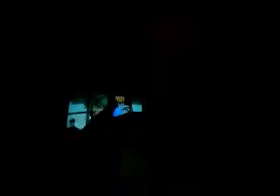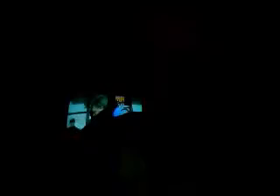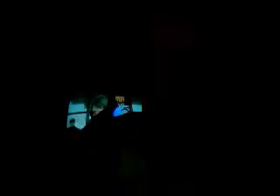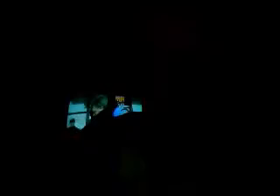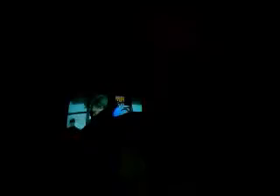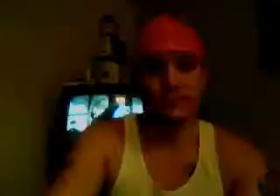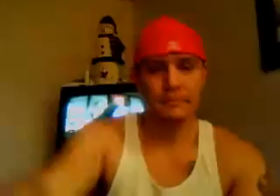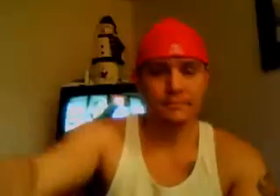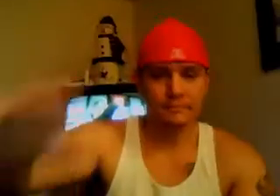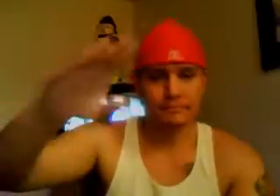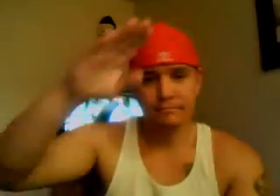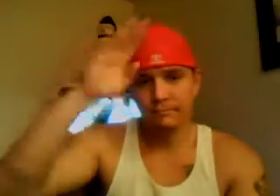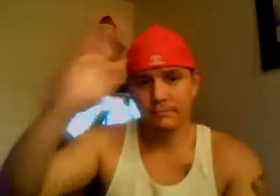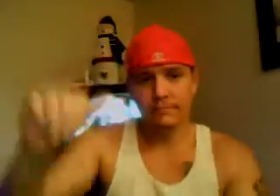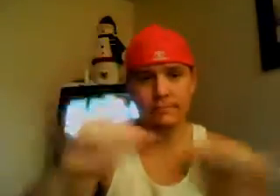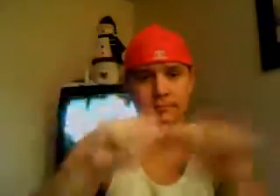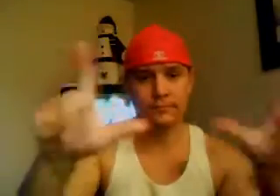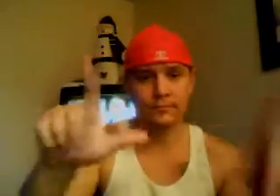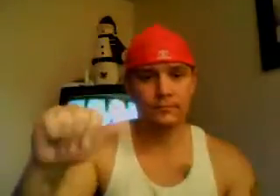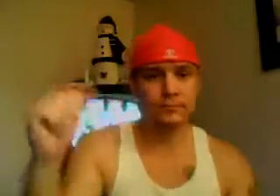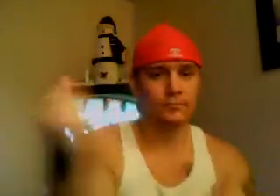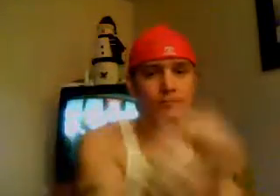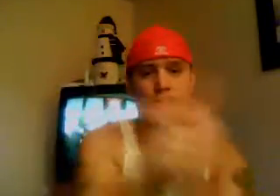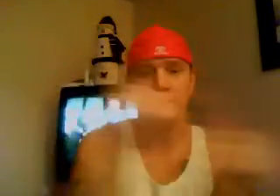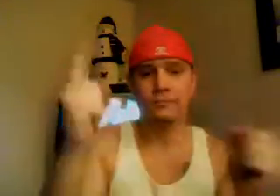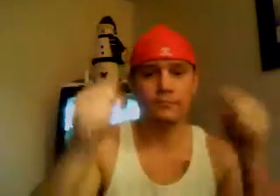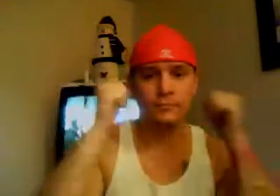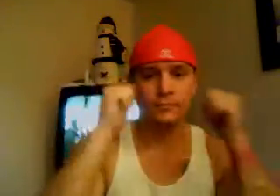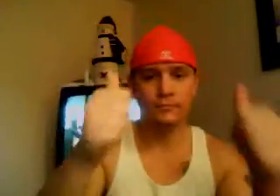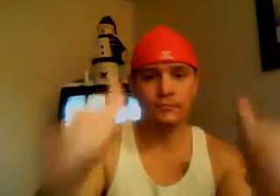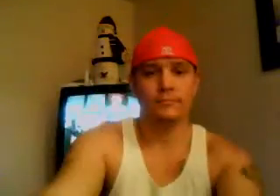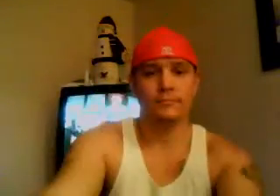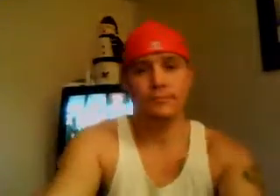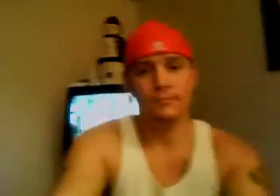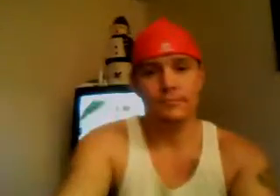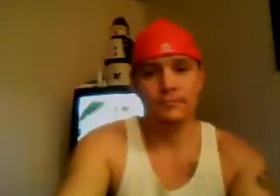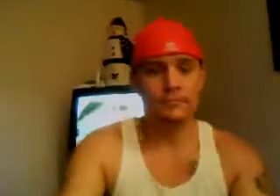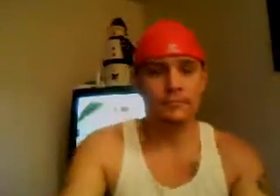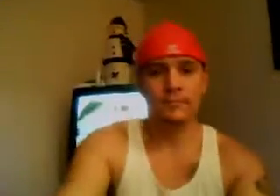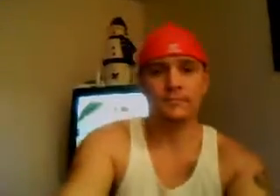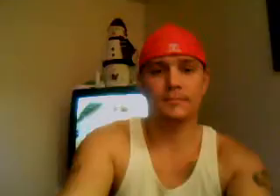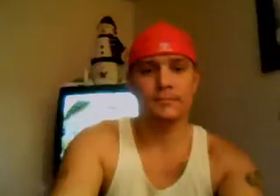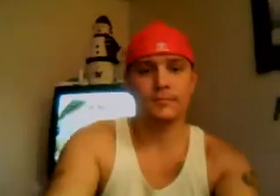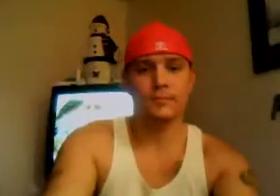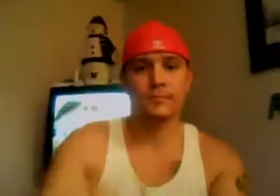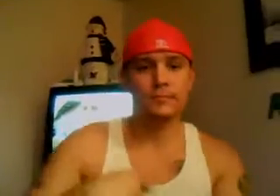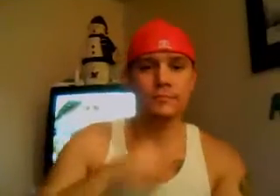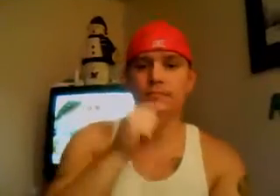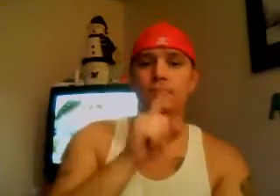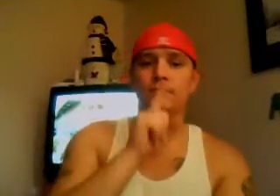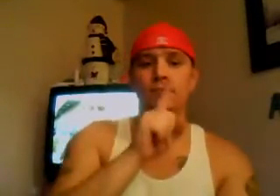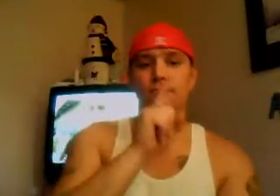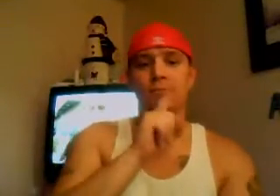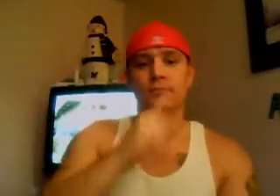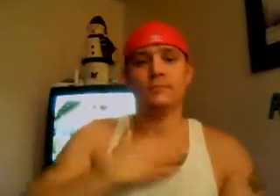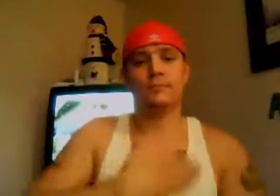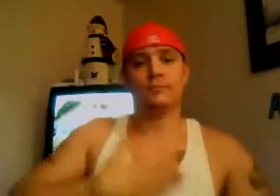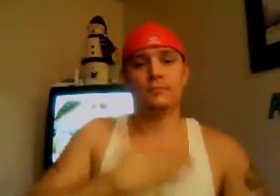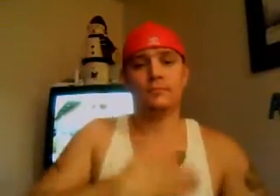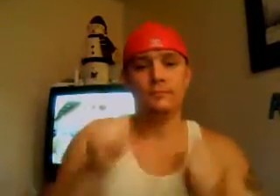...online, thanking Evan Stone and everyone who came, including Daryl Prestor of Spendley. I just thought it was the right thing to do, you know, honor these guys and their